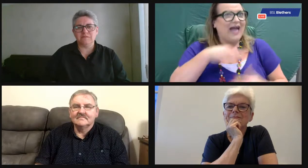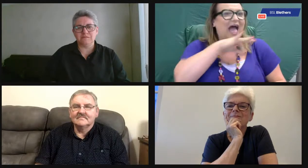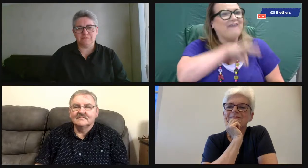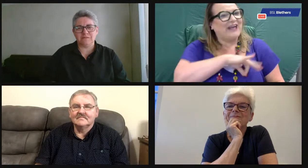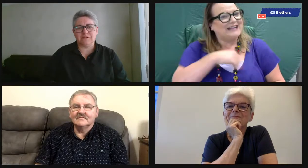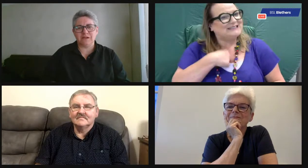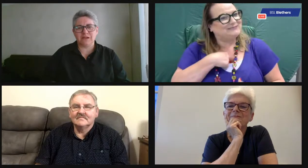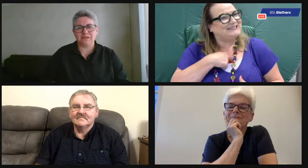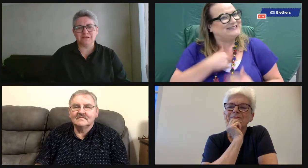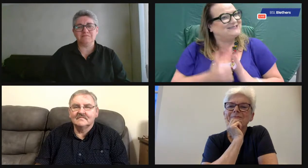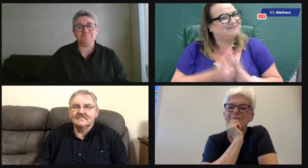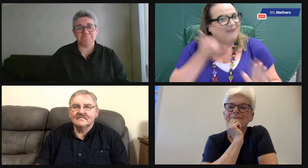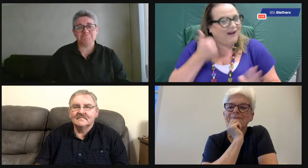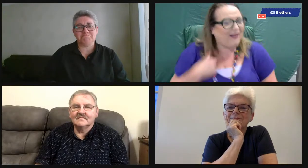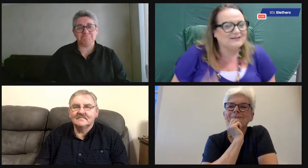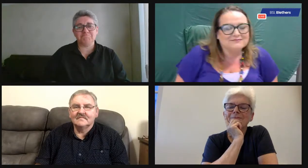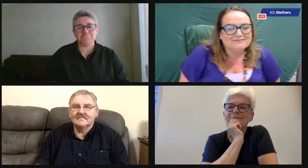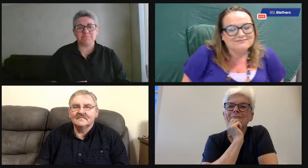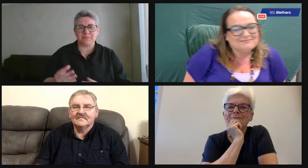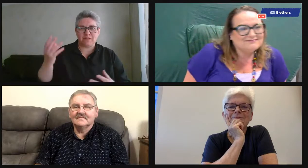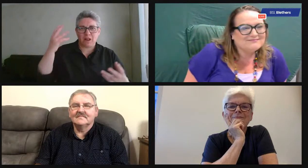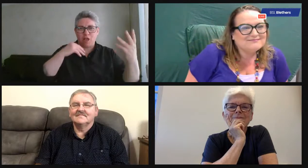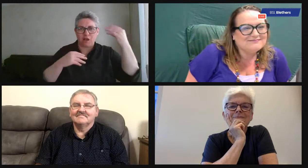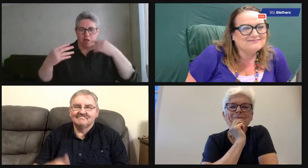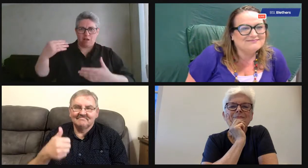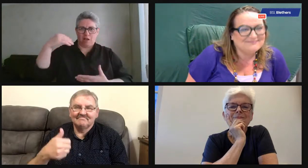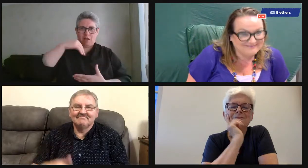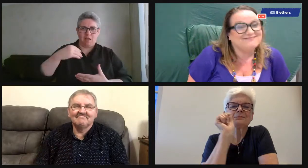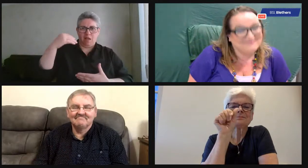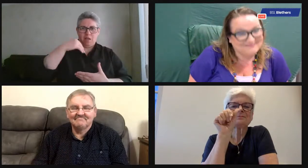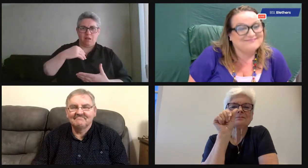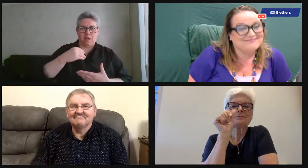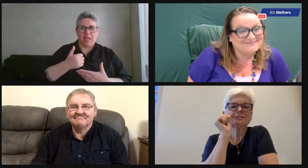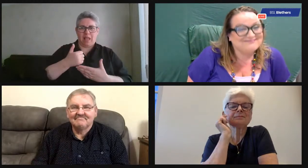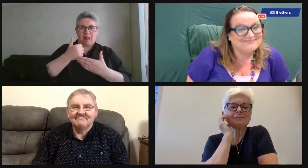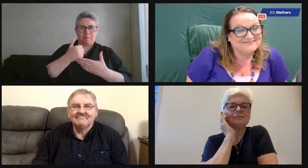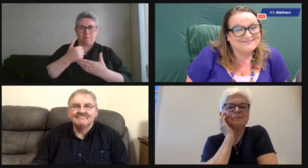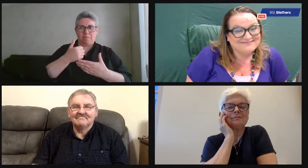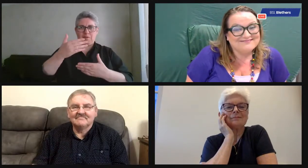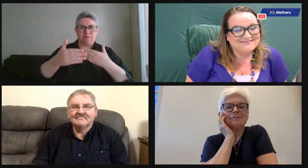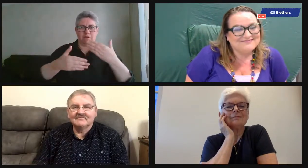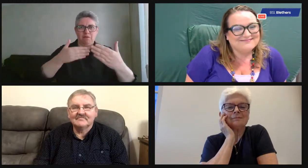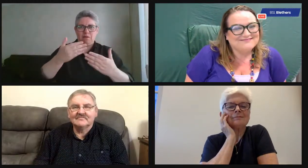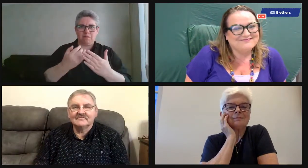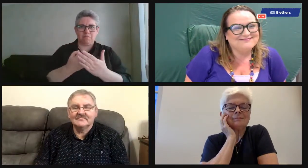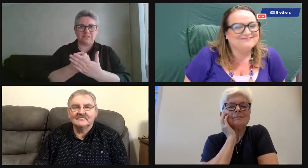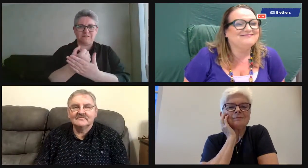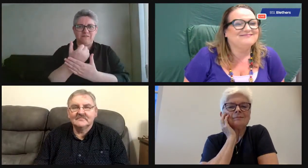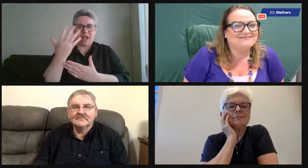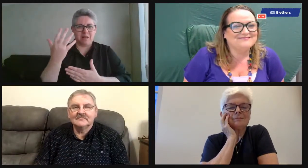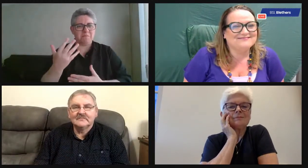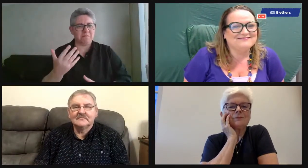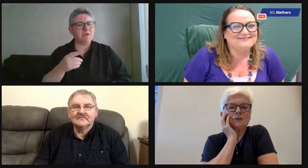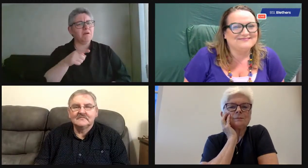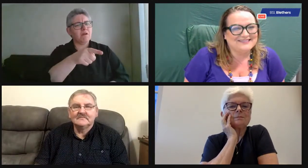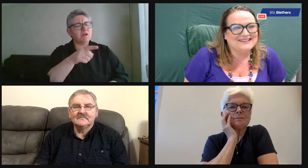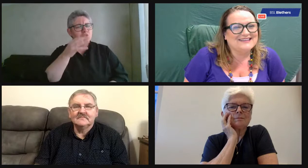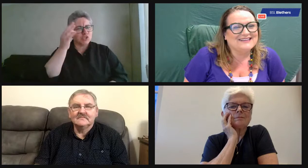thing, but you come out with a bag full of extra tools. So you're always learning and adding to your toolkit and that